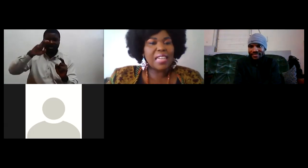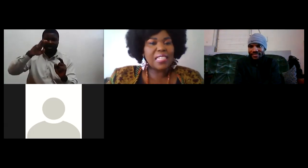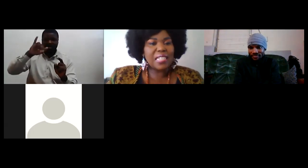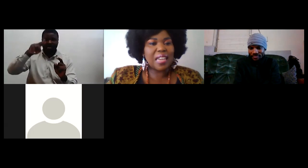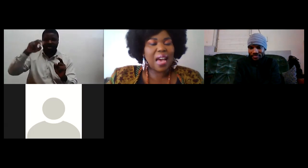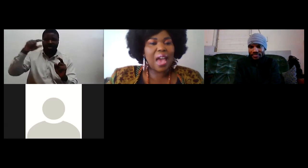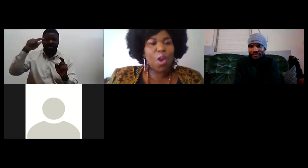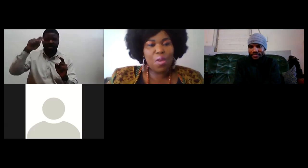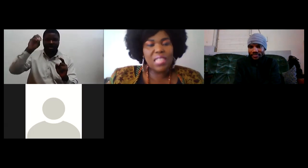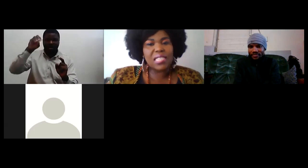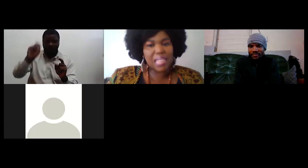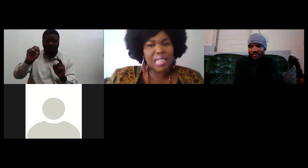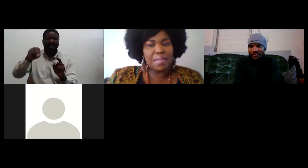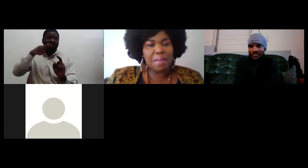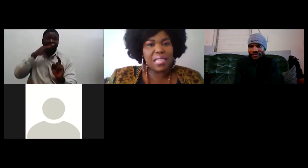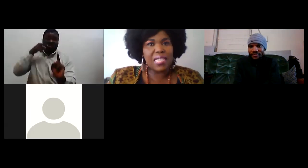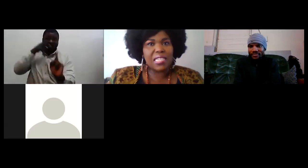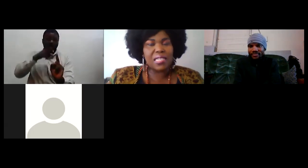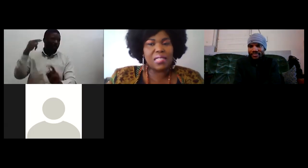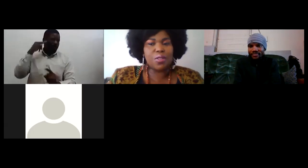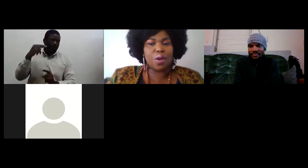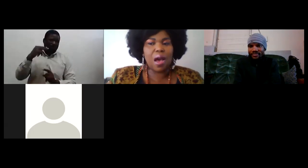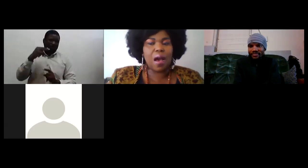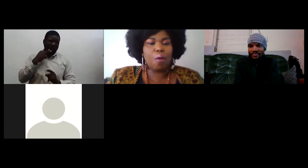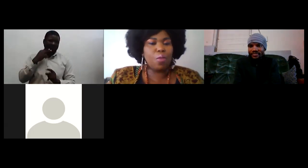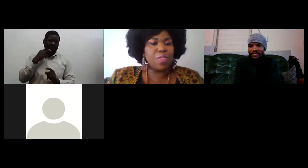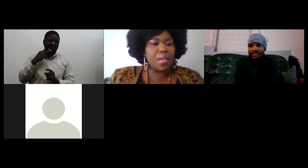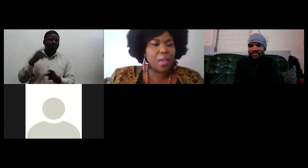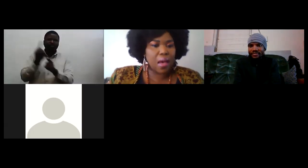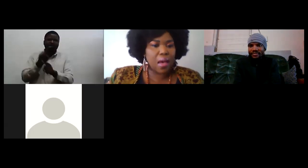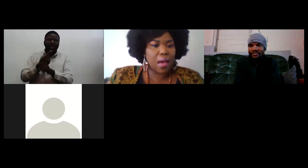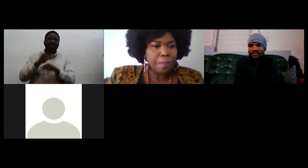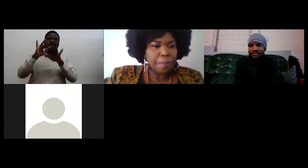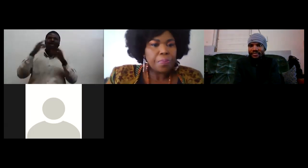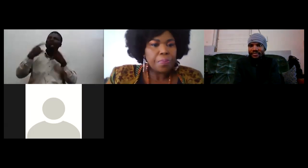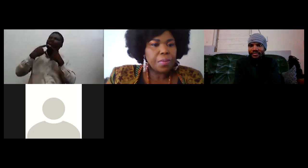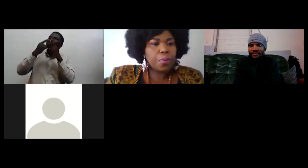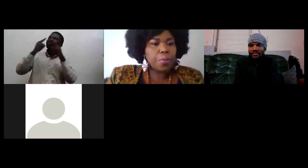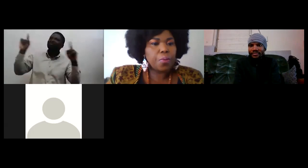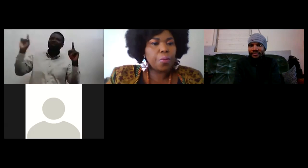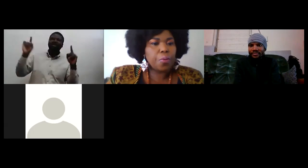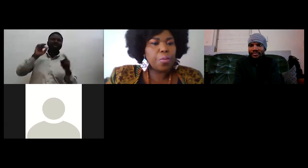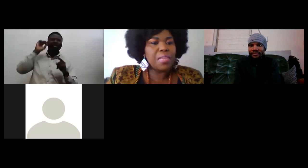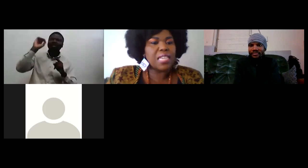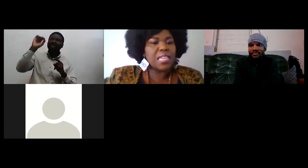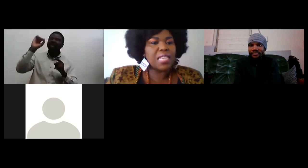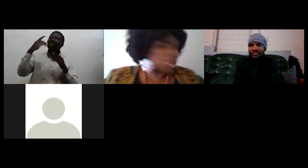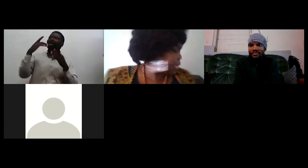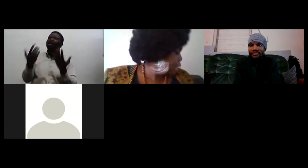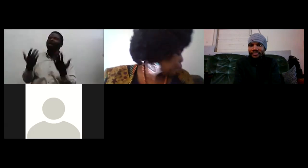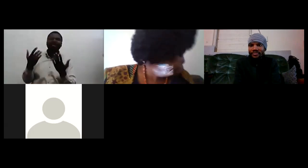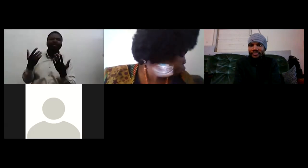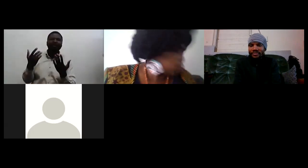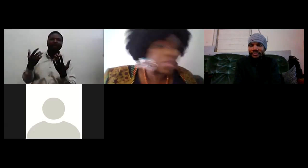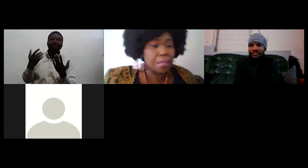and i always sending messages you know uh with the uh with the messages that